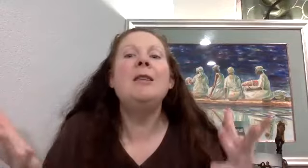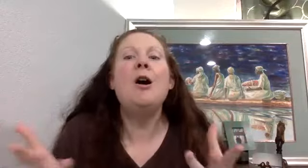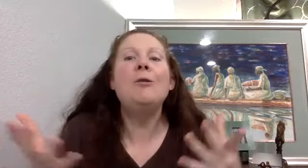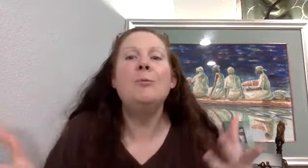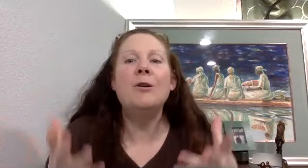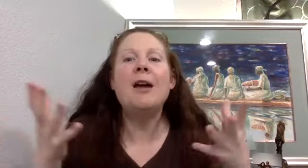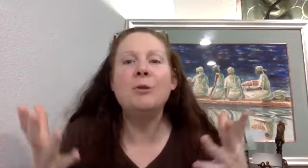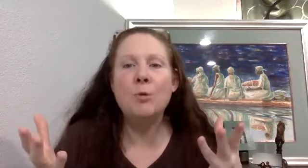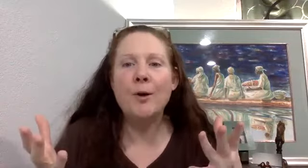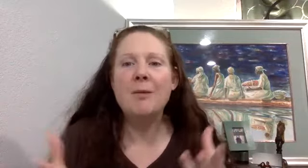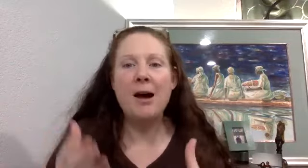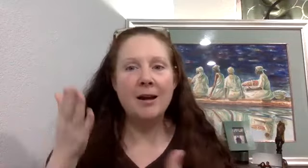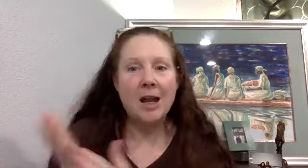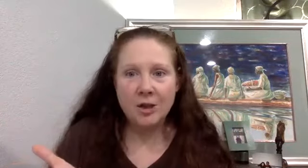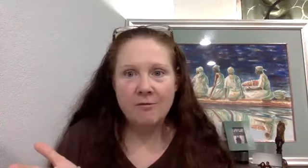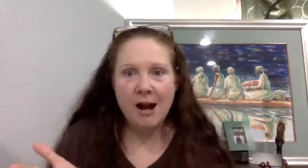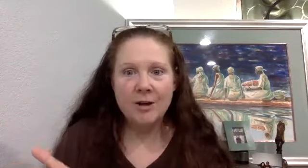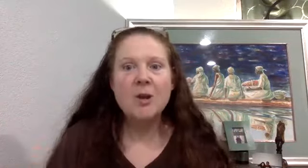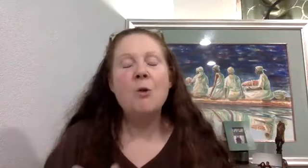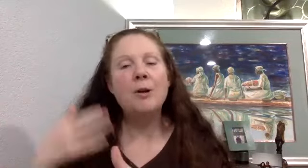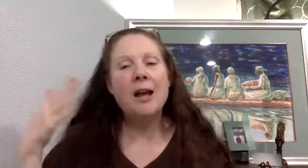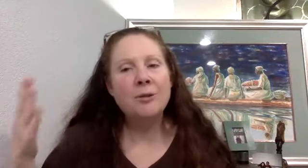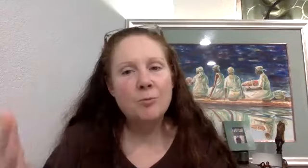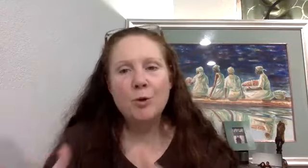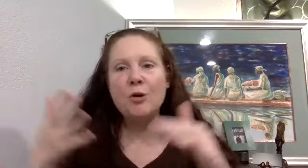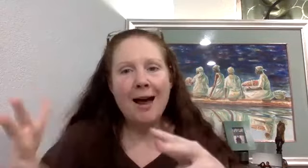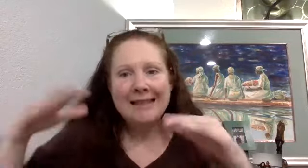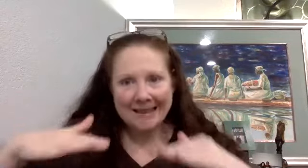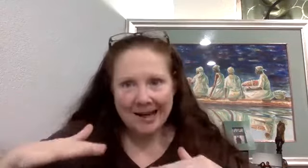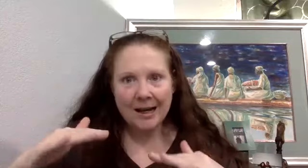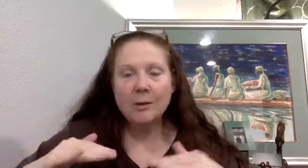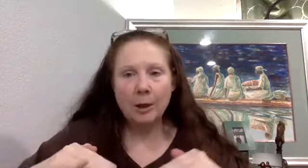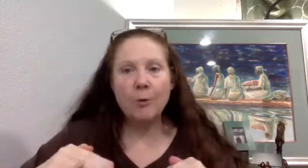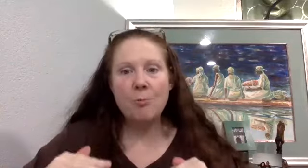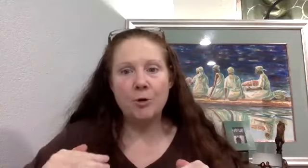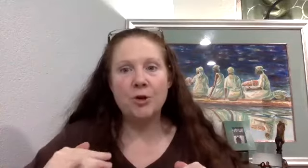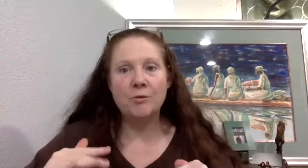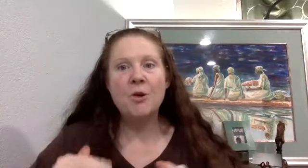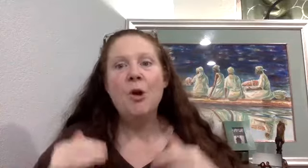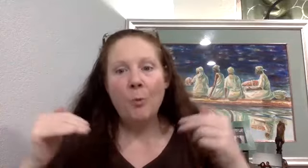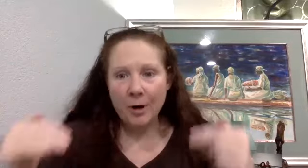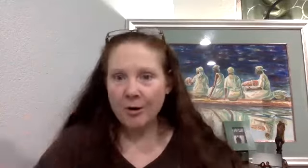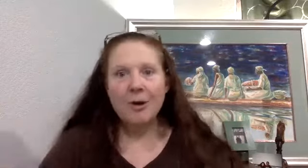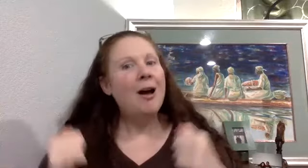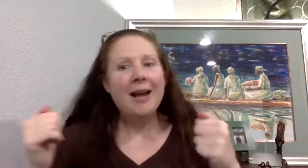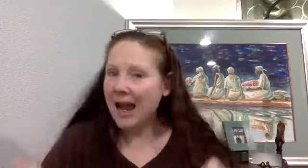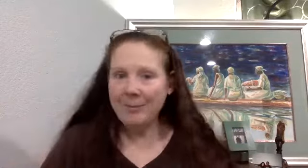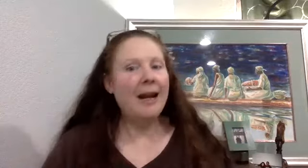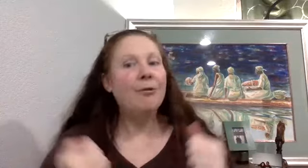know that we don't have to worry about catching the virus. We don't have to, we're not stuck in the lower emotions. We're adapting every